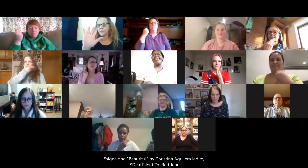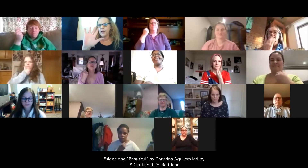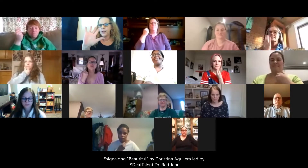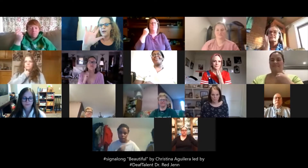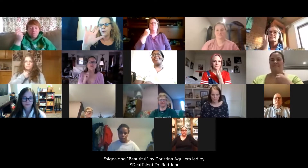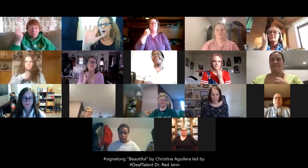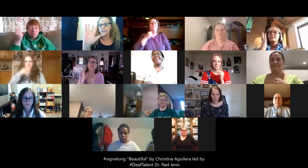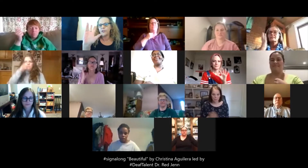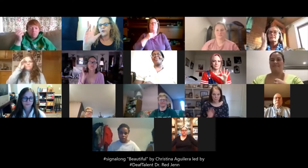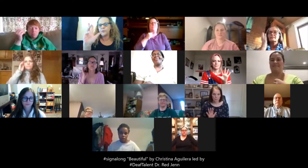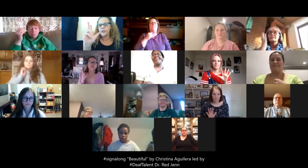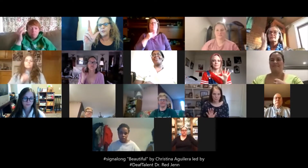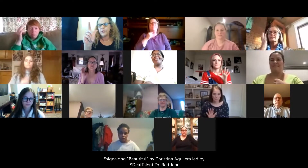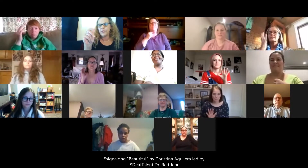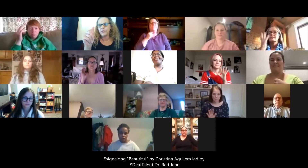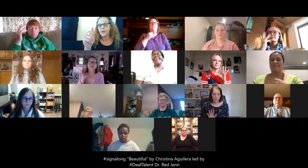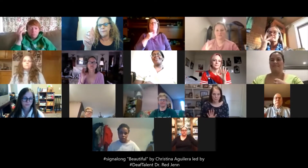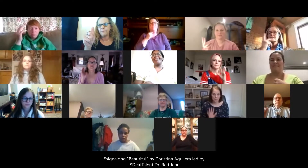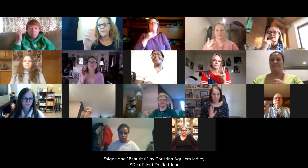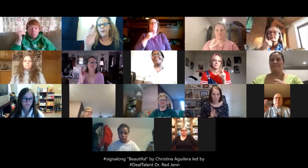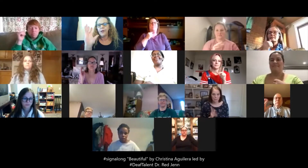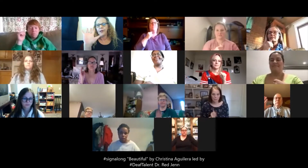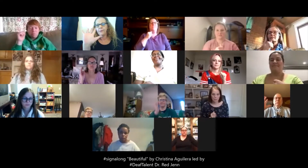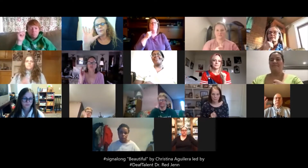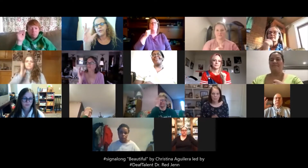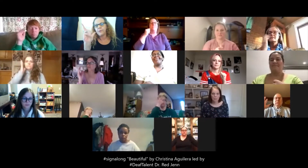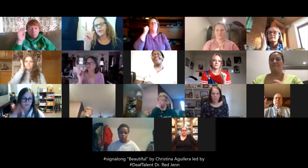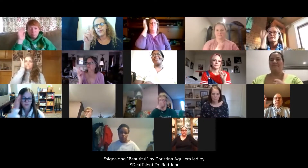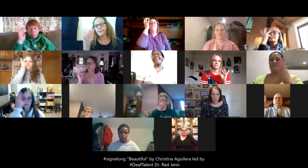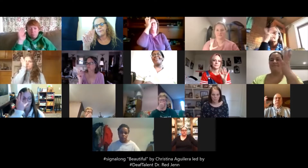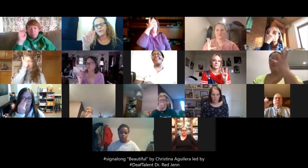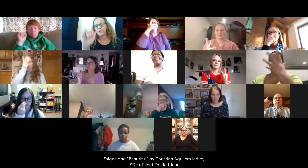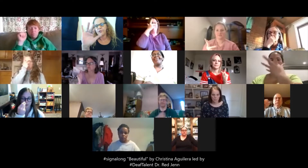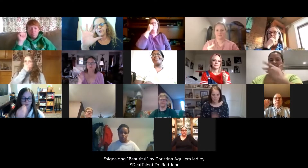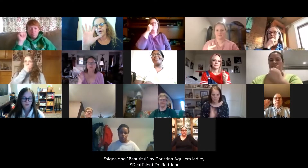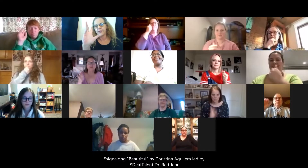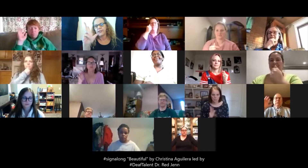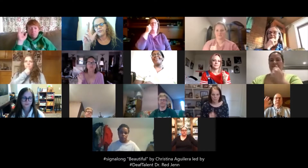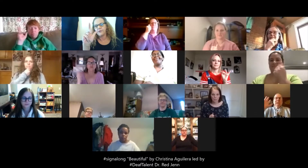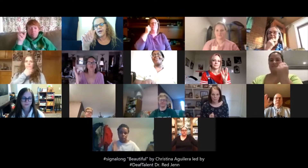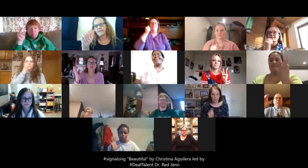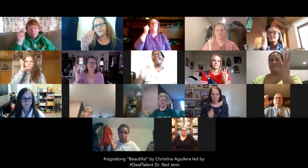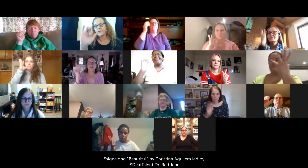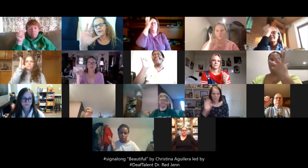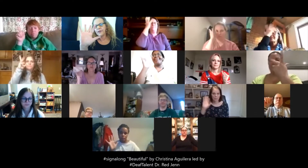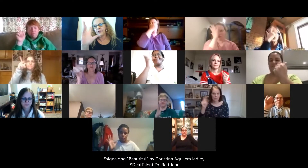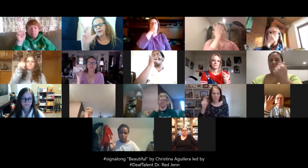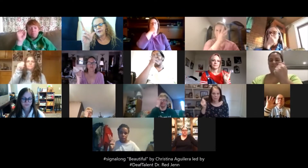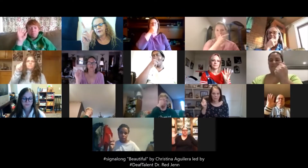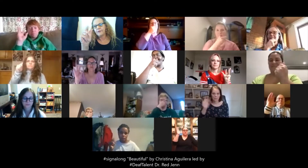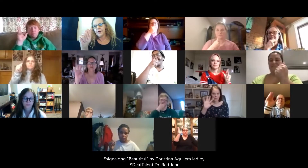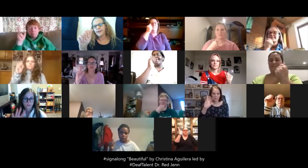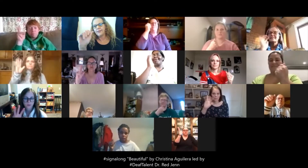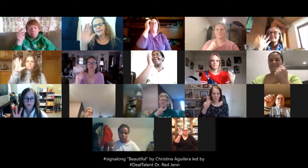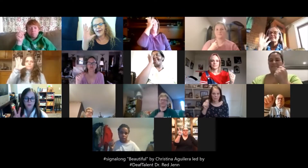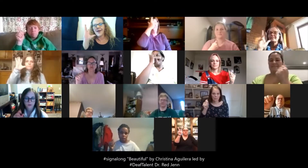way. Watch. It goes pinky, pinky to thumb. Pinky, pinky thumb. If you can do that. Can you do that? Right? Yeah.